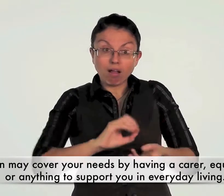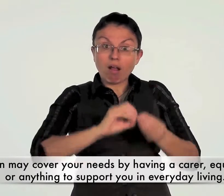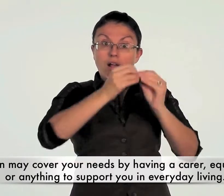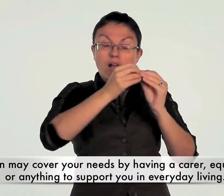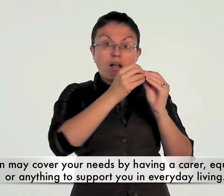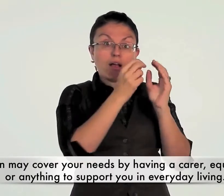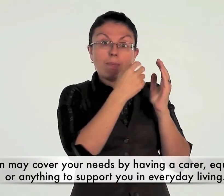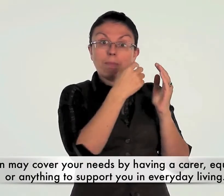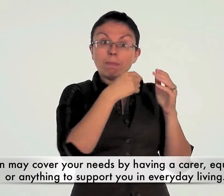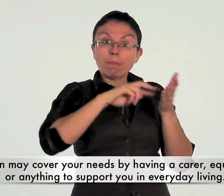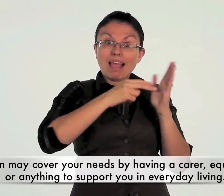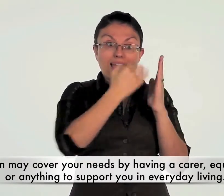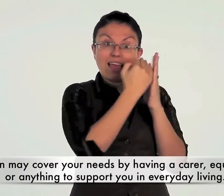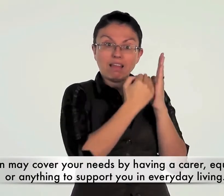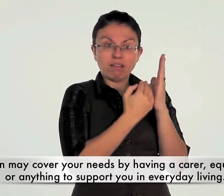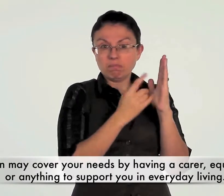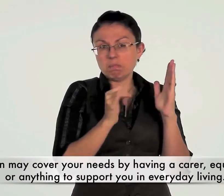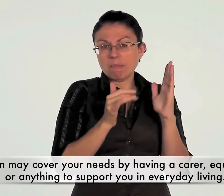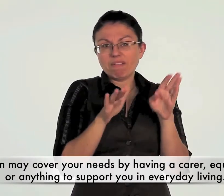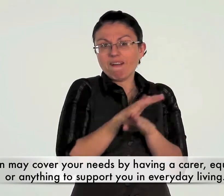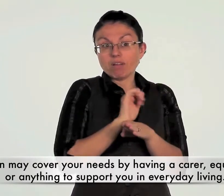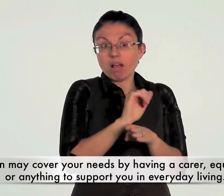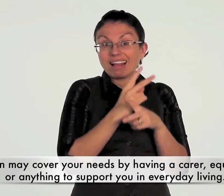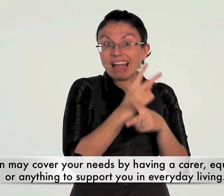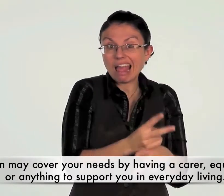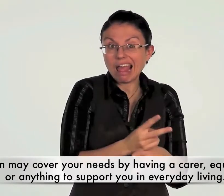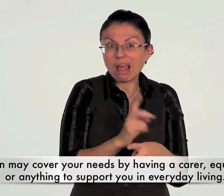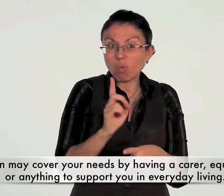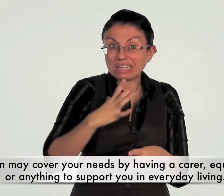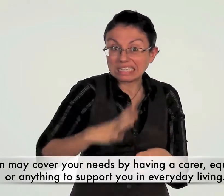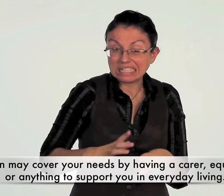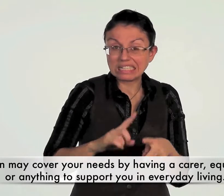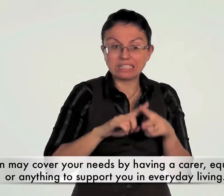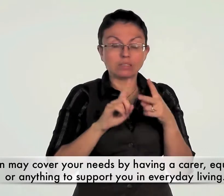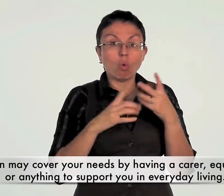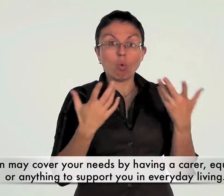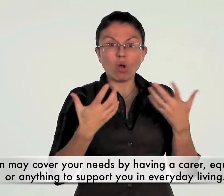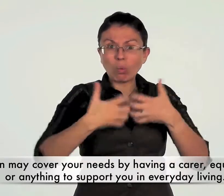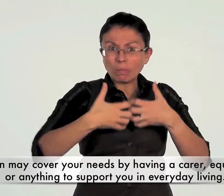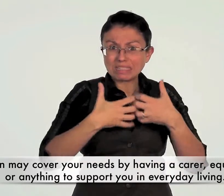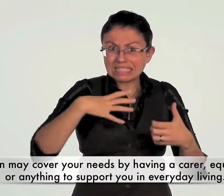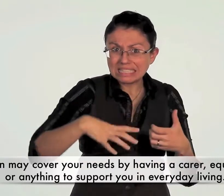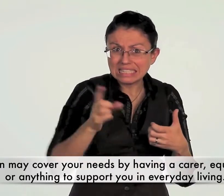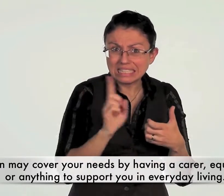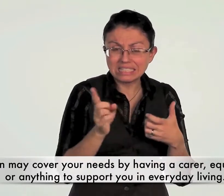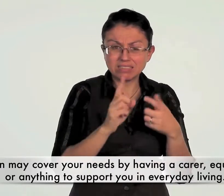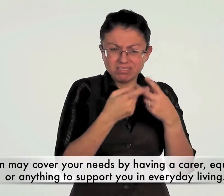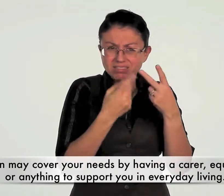your needs. The plan may cover your needs by having a carer, equipment or anything to support you in